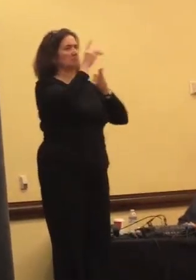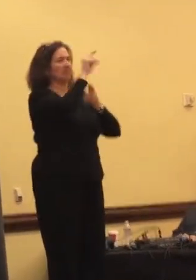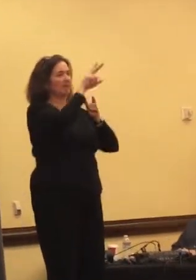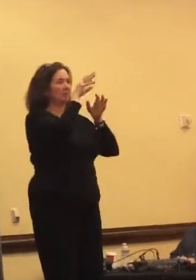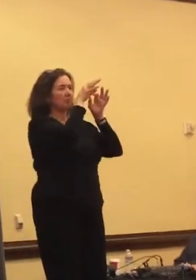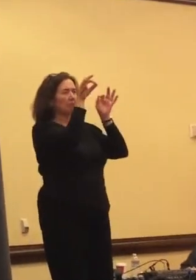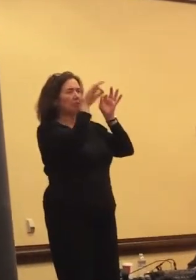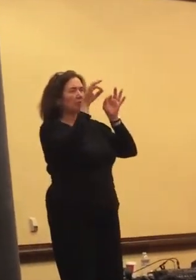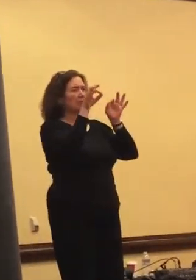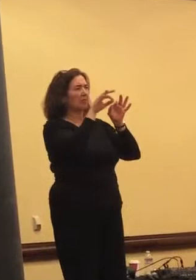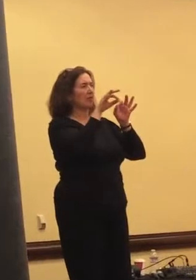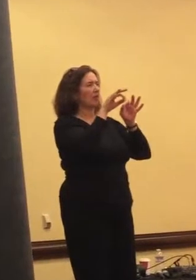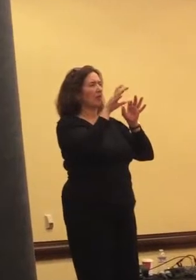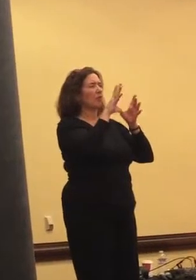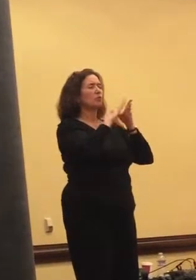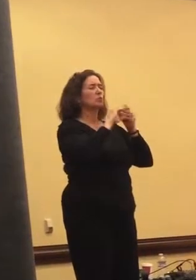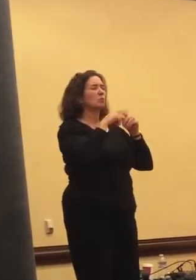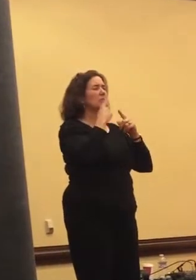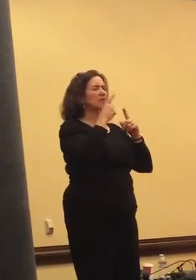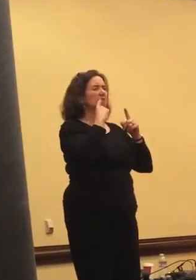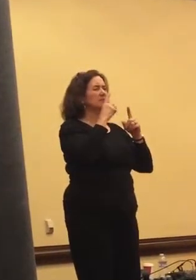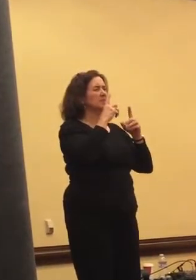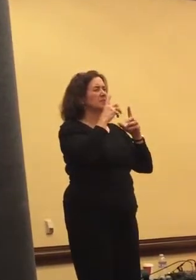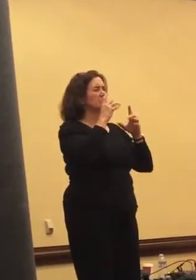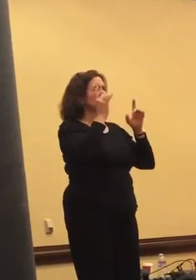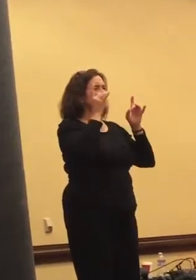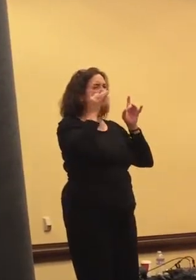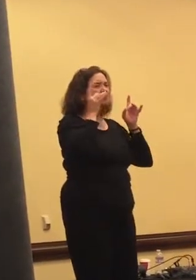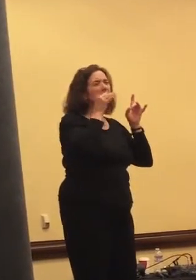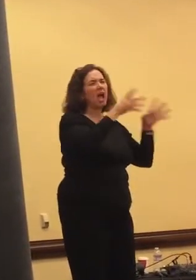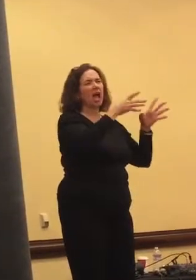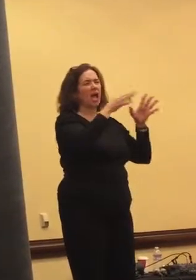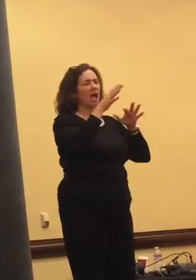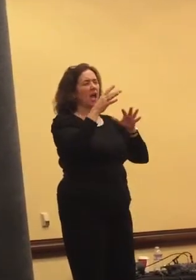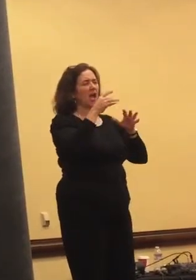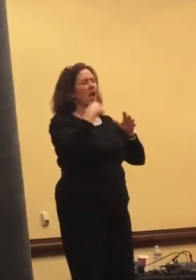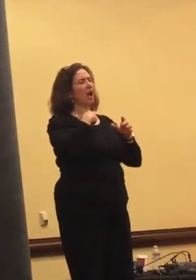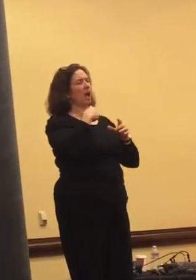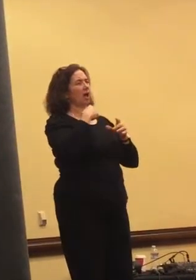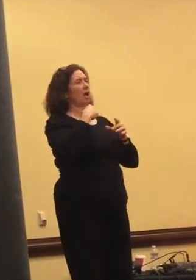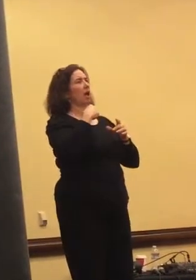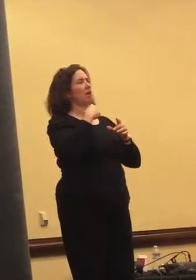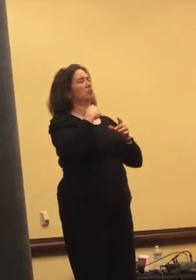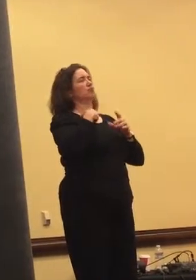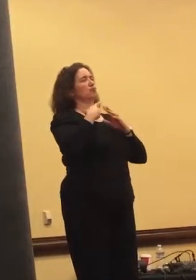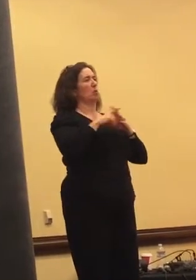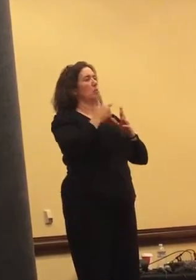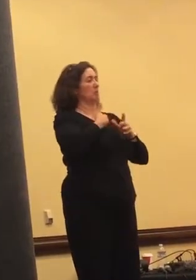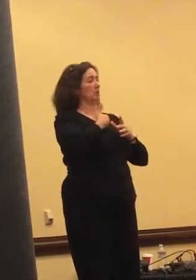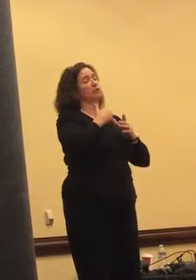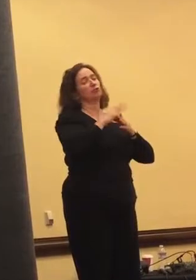sharing stories about the kindness of strangers. This is one of them.